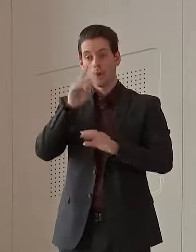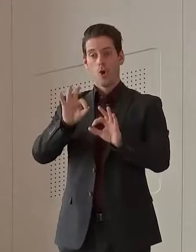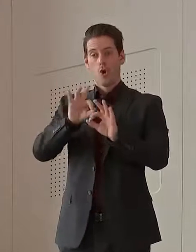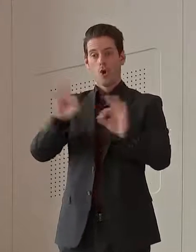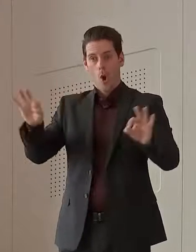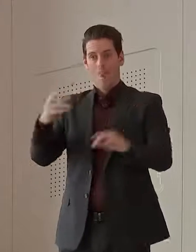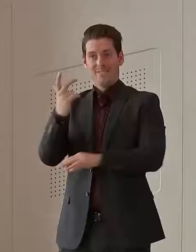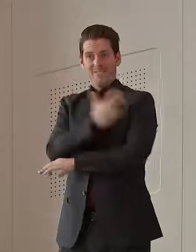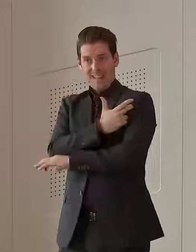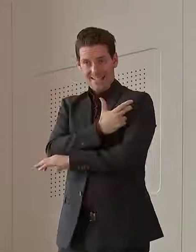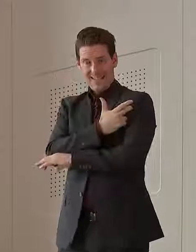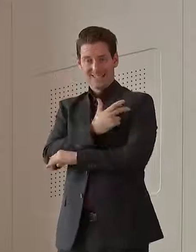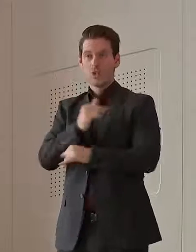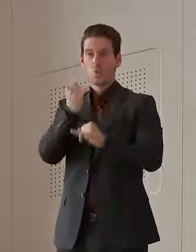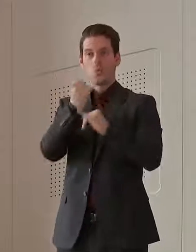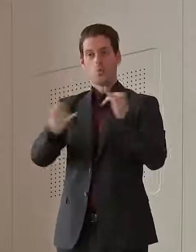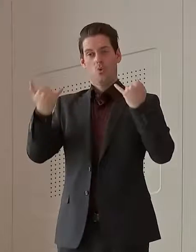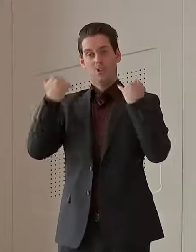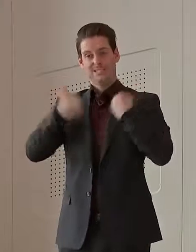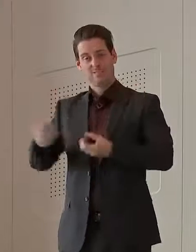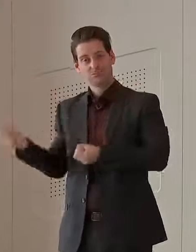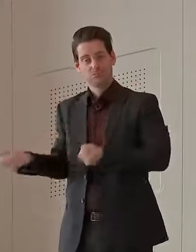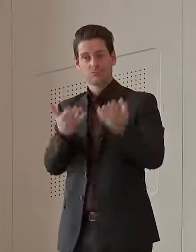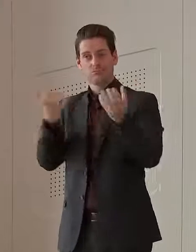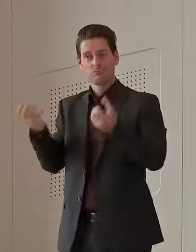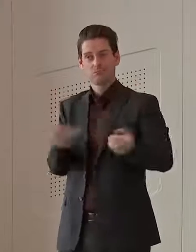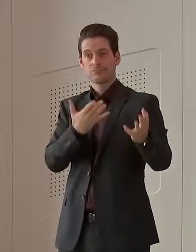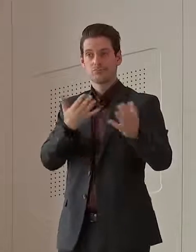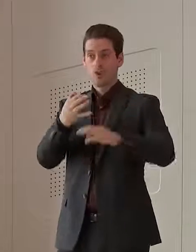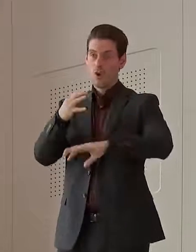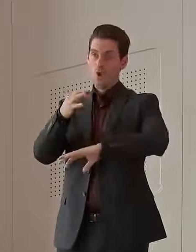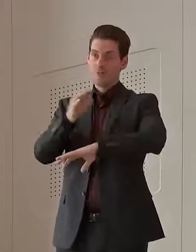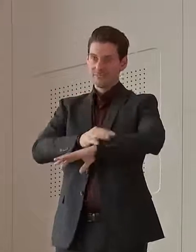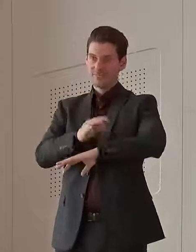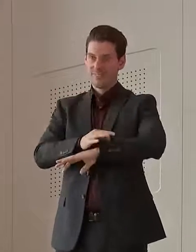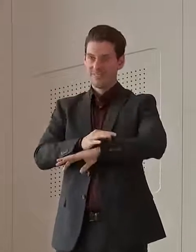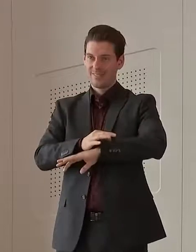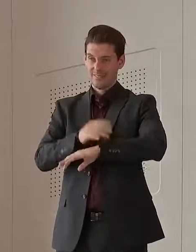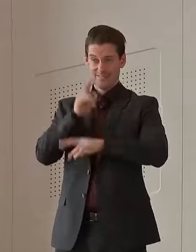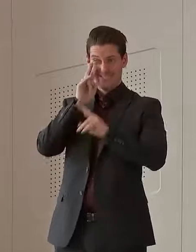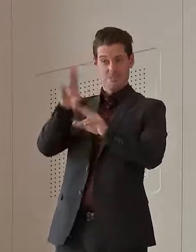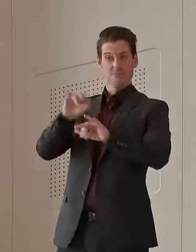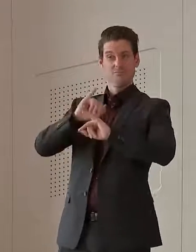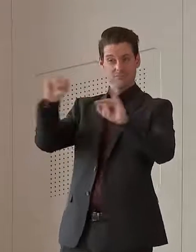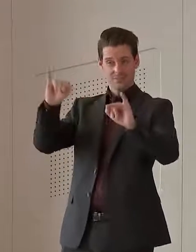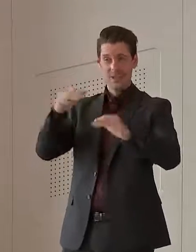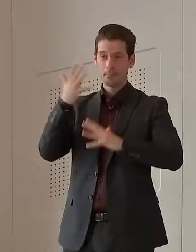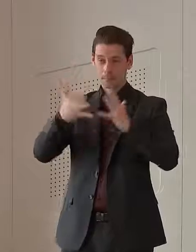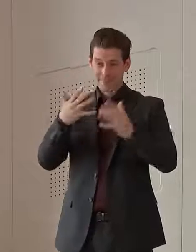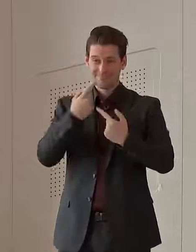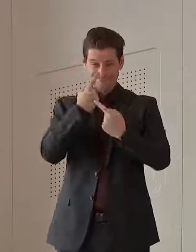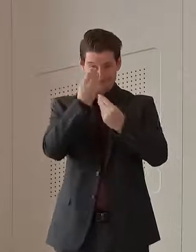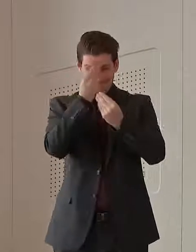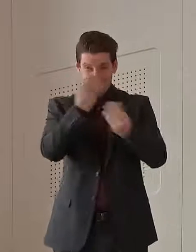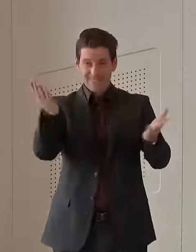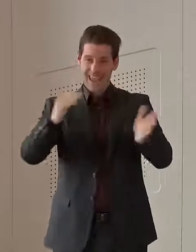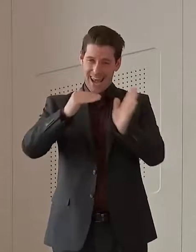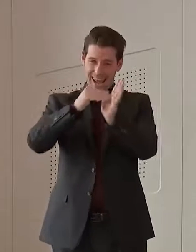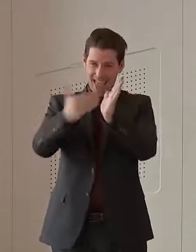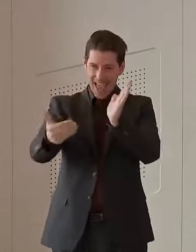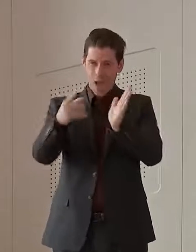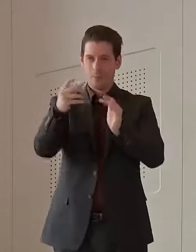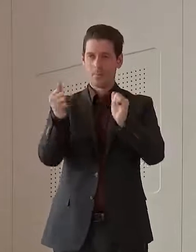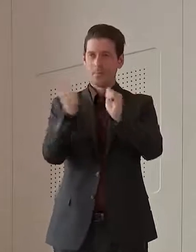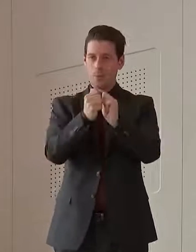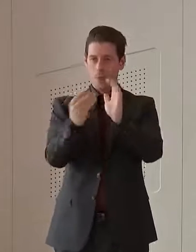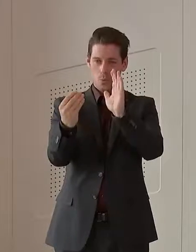So can I just say to Queenslanders, now is the time to go and get vaccinated. Now is the time to go and get vaccinated because you